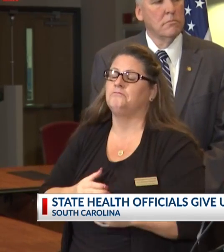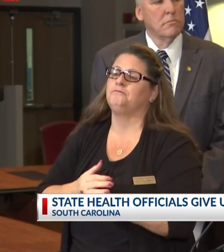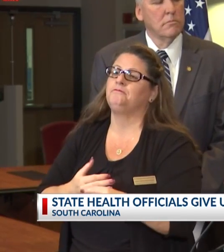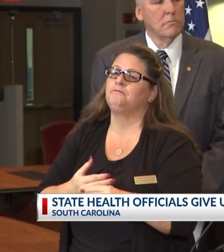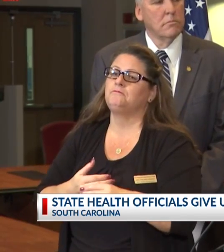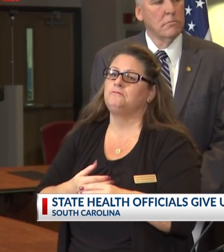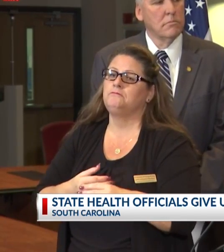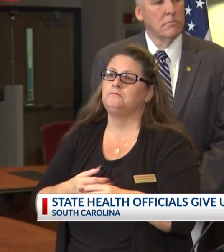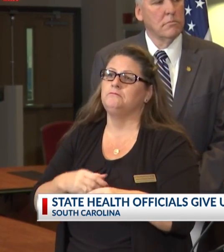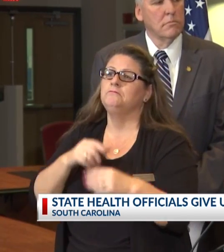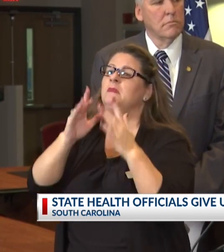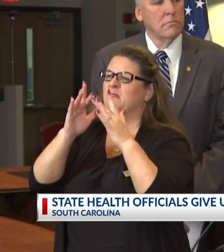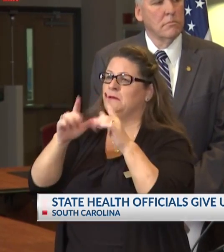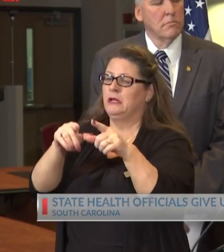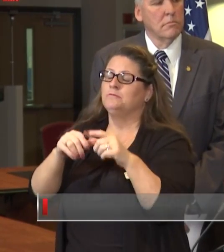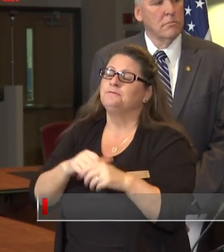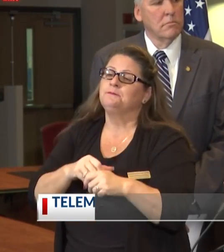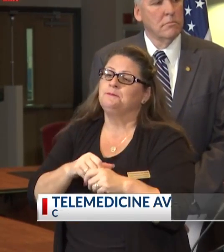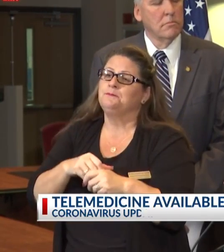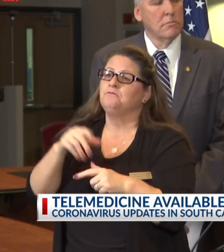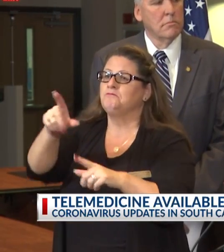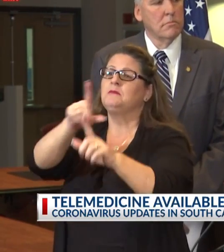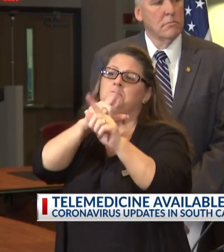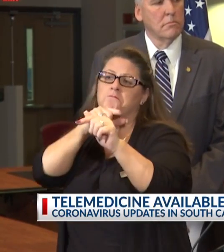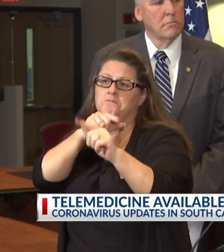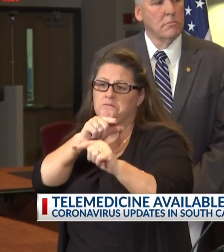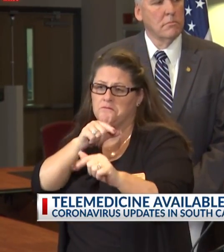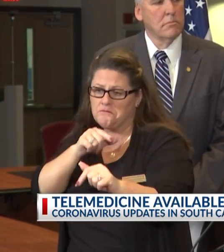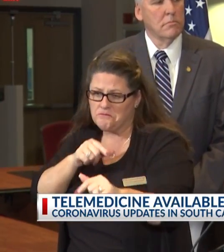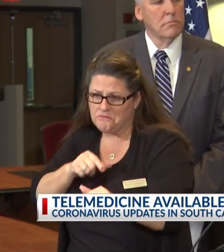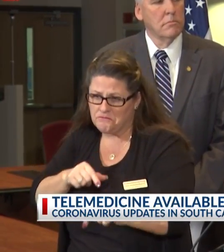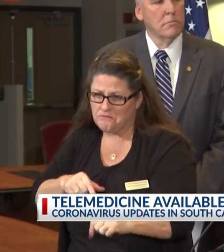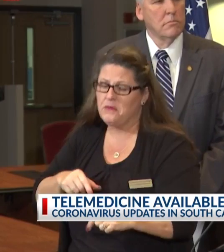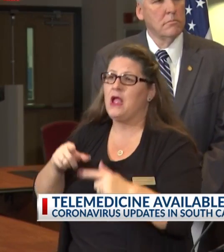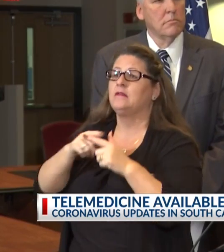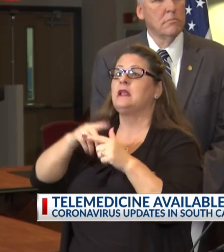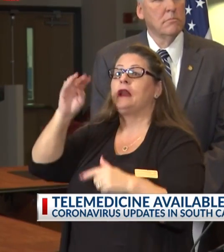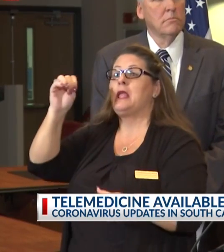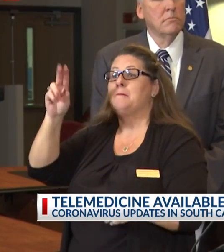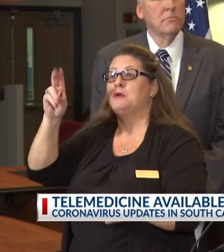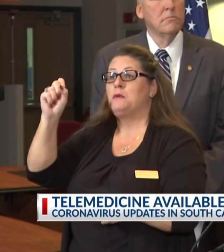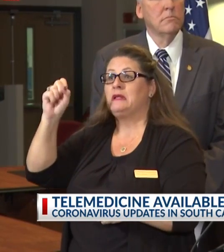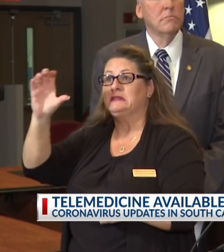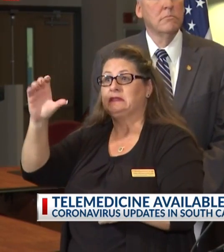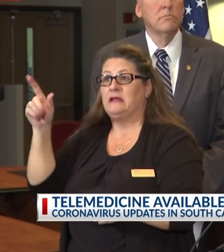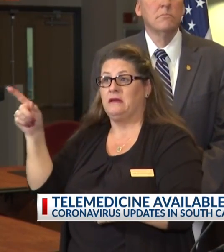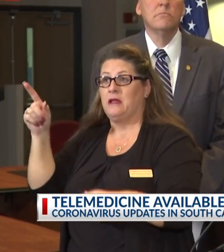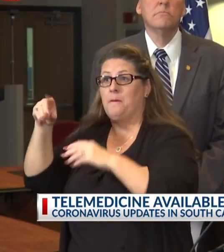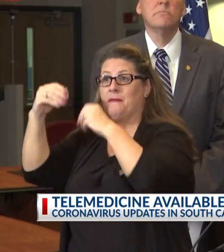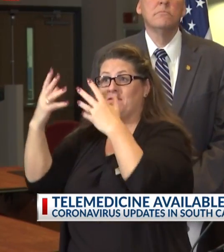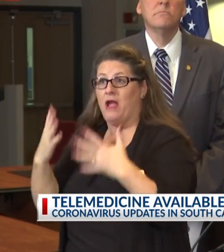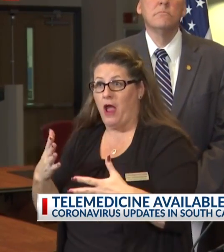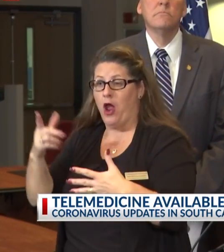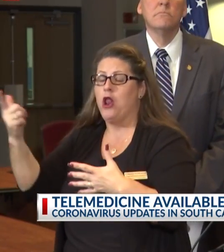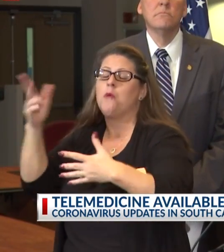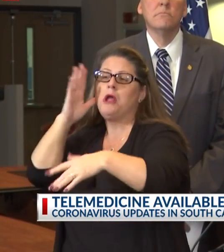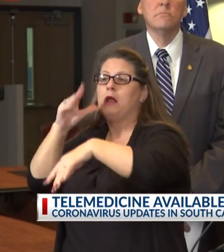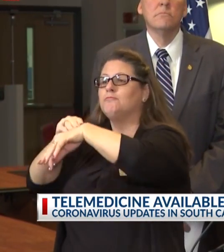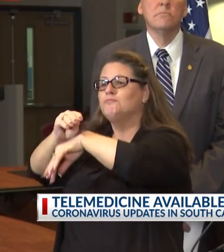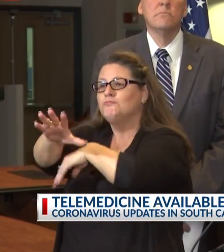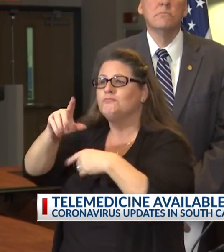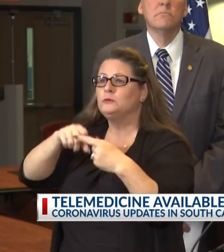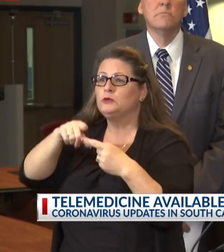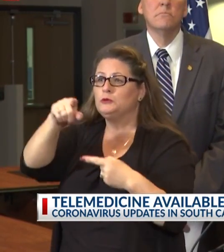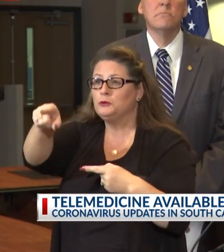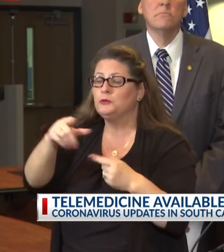point, you'll answer a series of questions. An MUSC provider can treat your symptoms and give you advice on what to do from there, or they may want